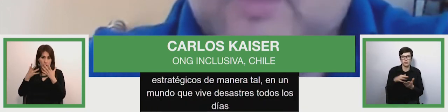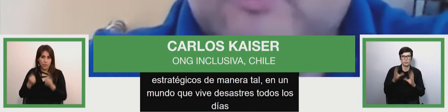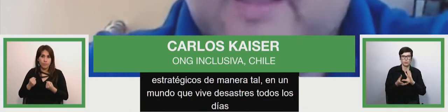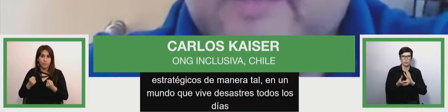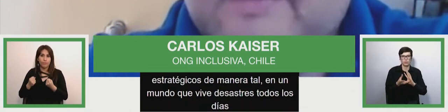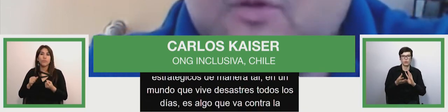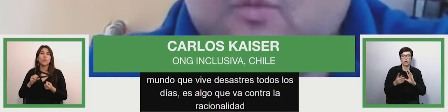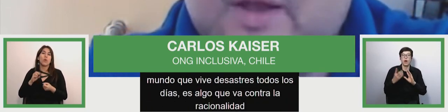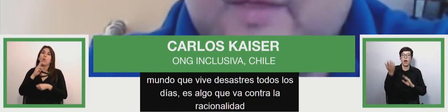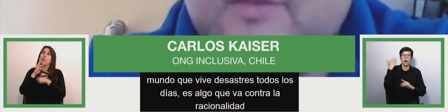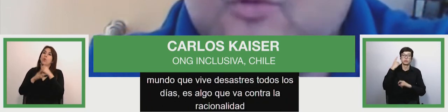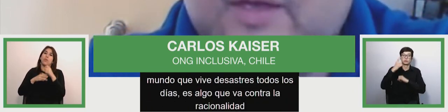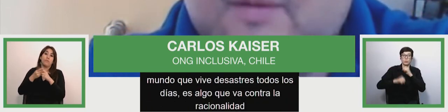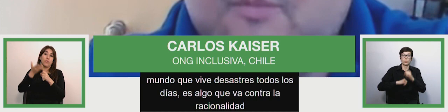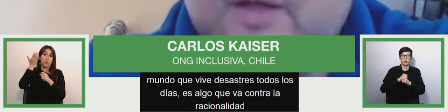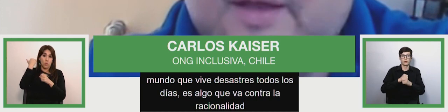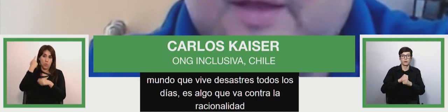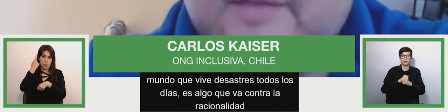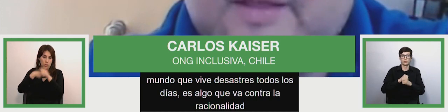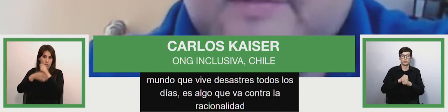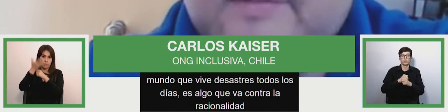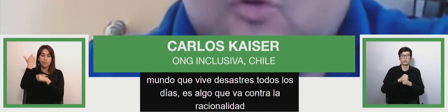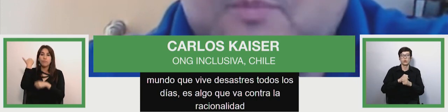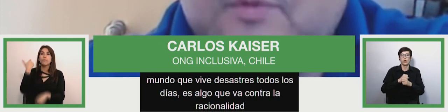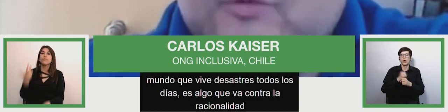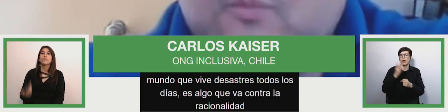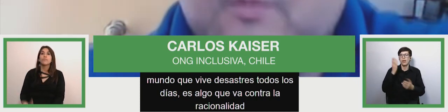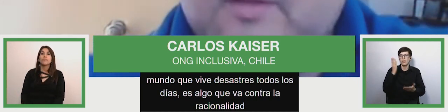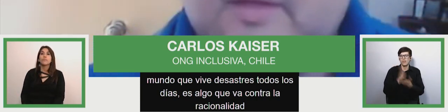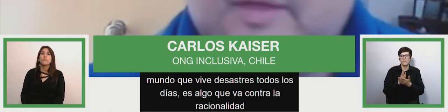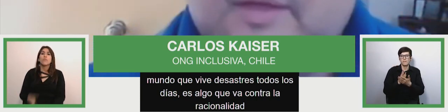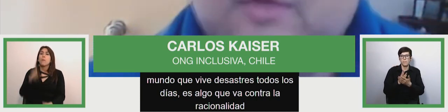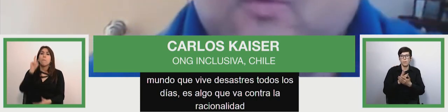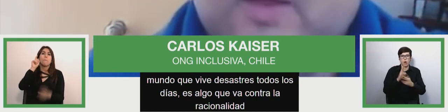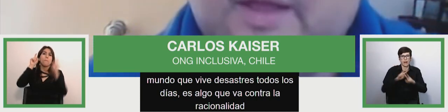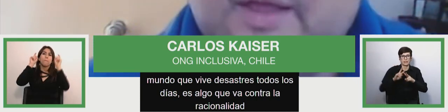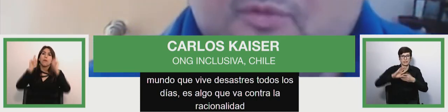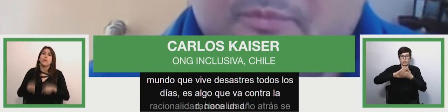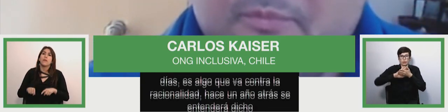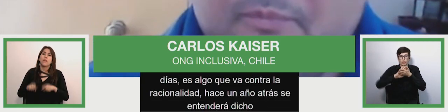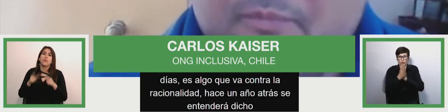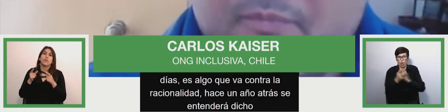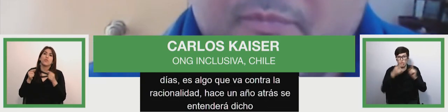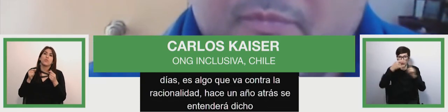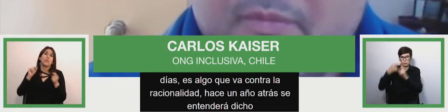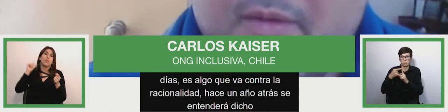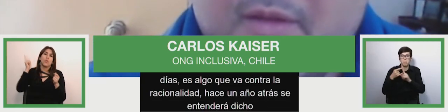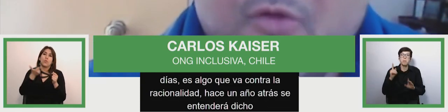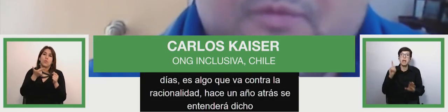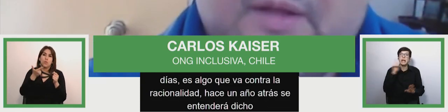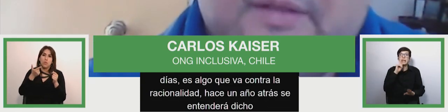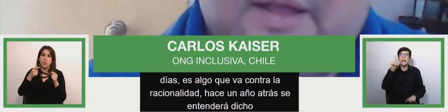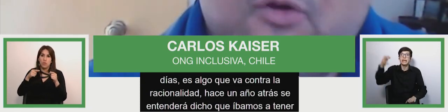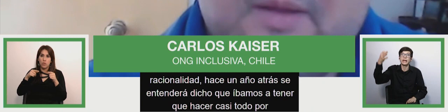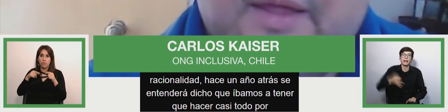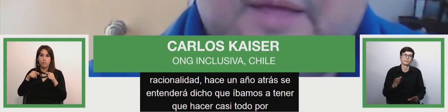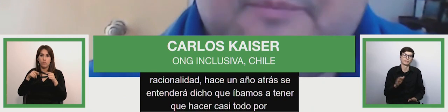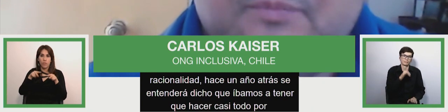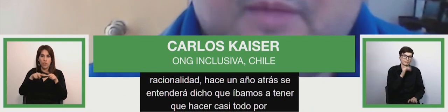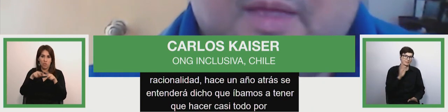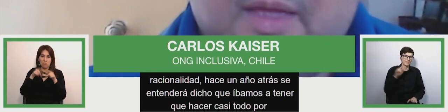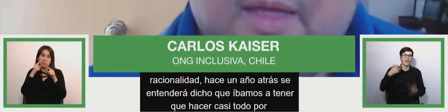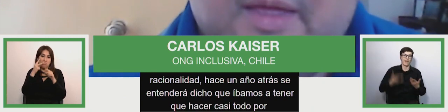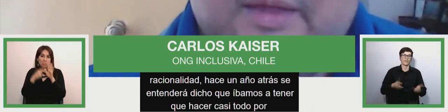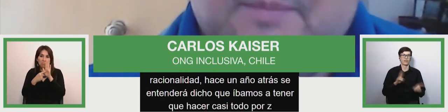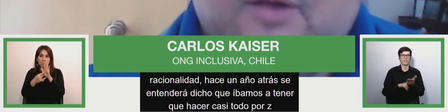world which is with lives in disasters every day it is something that goes against rationality